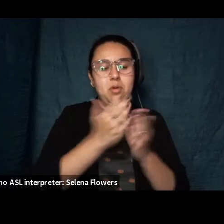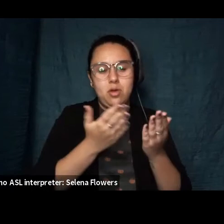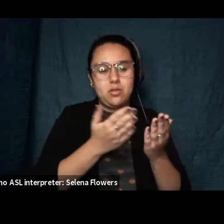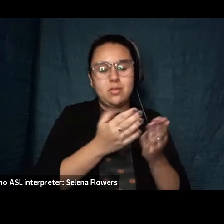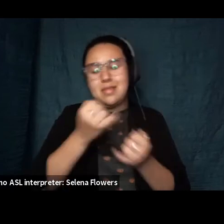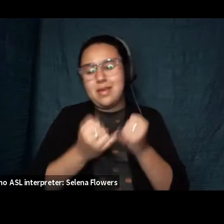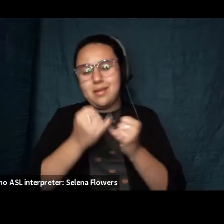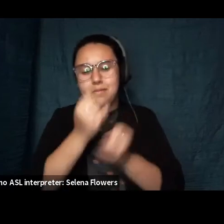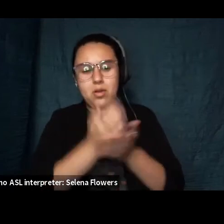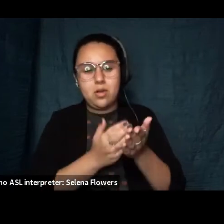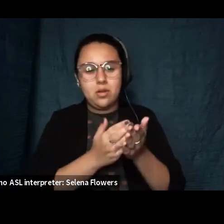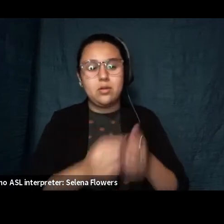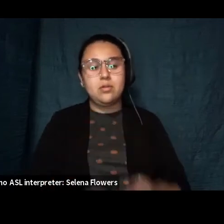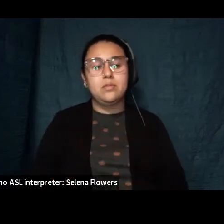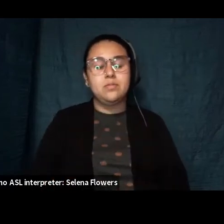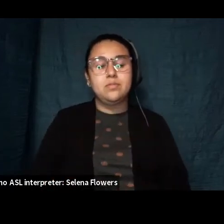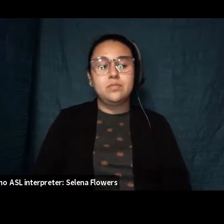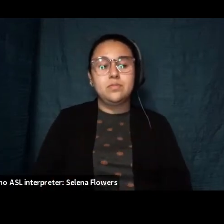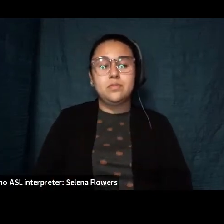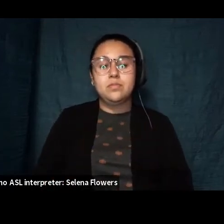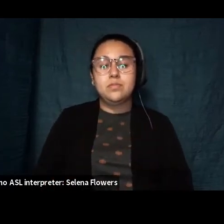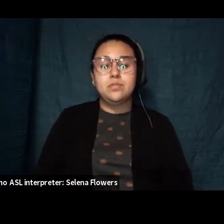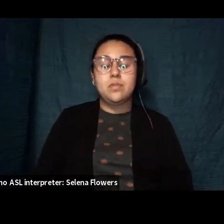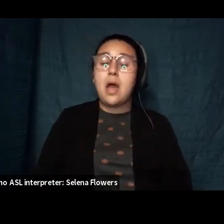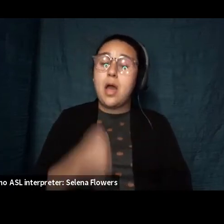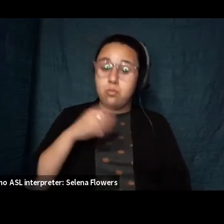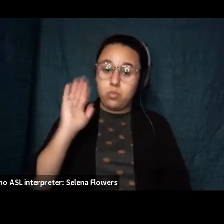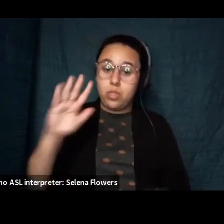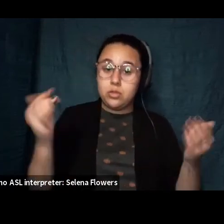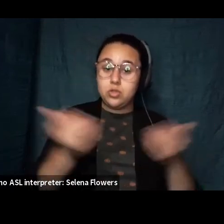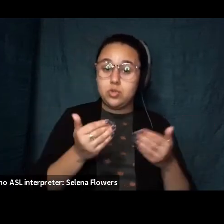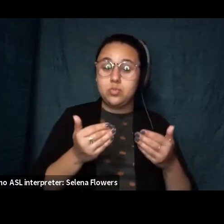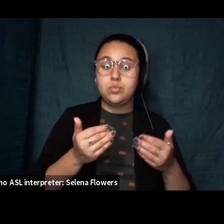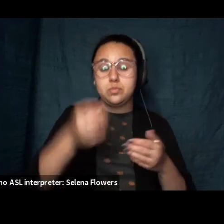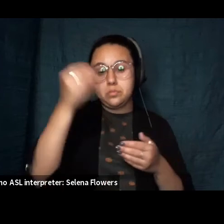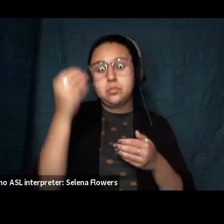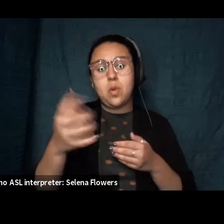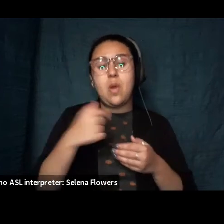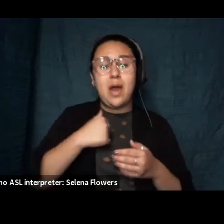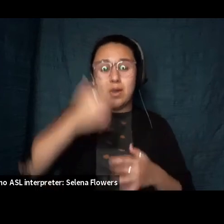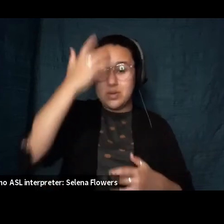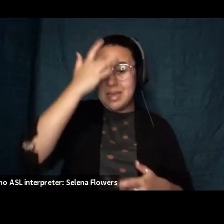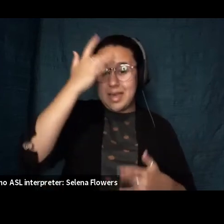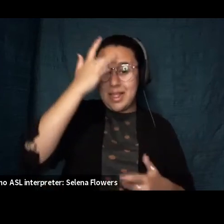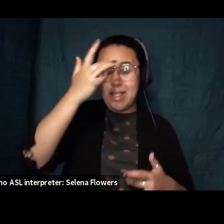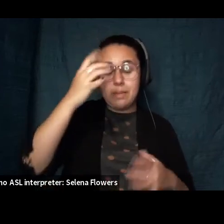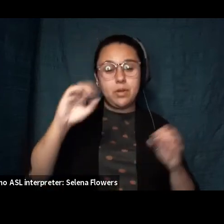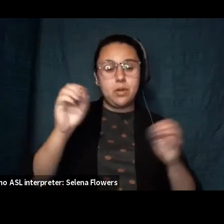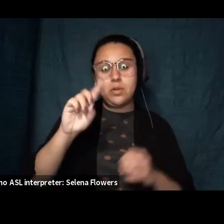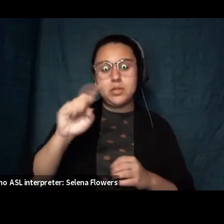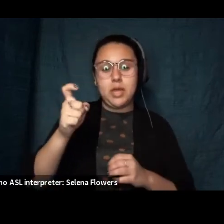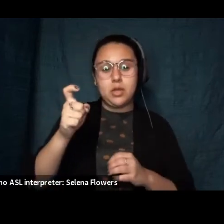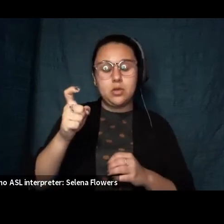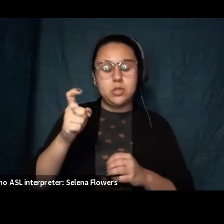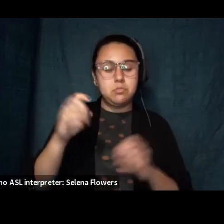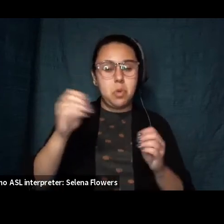introduction um so i i was um ill but undiagnosed for a very long time um